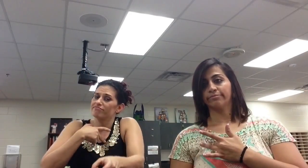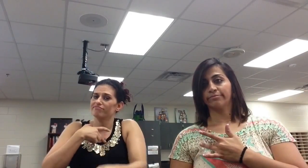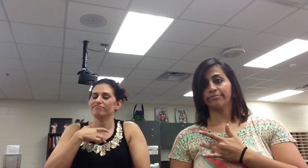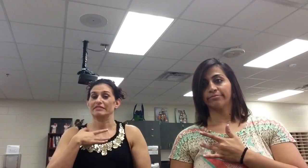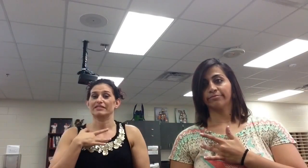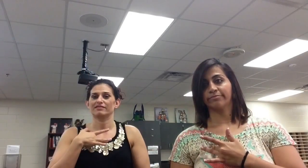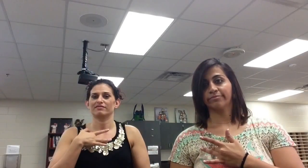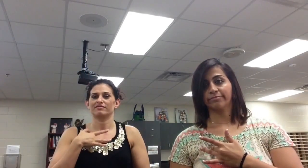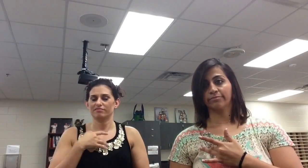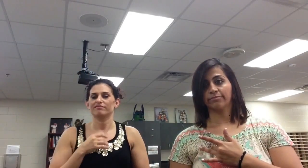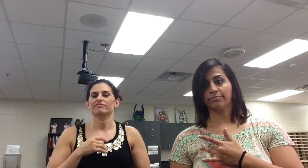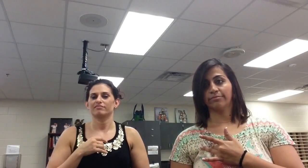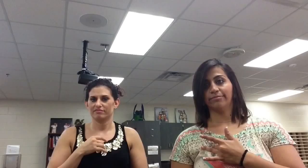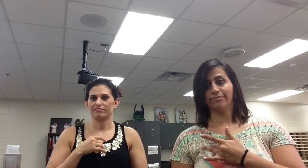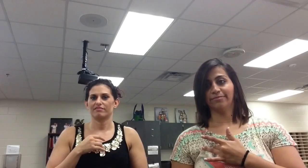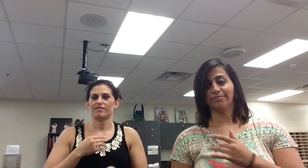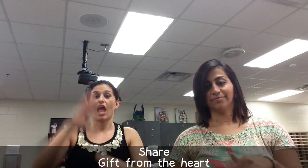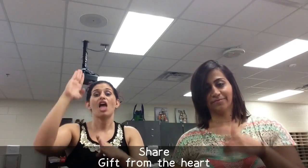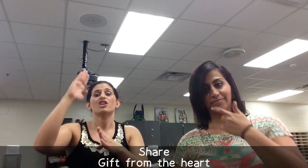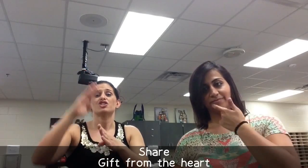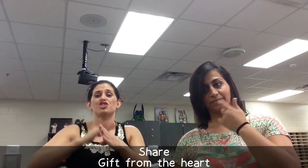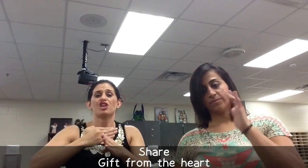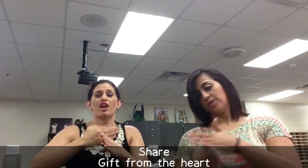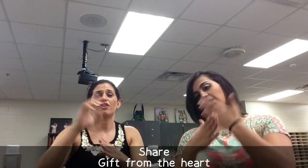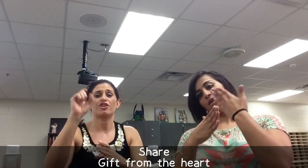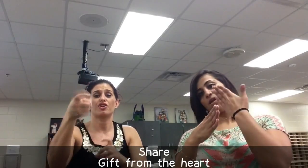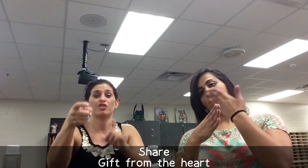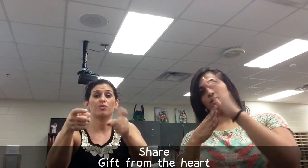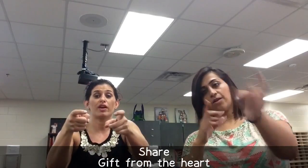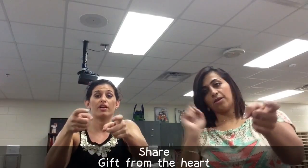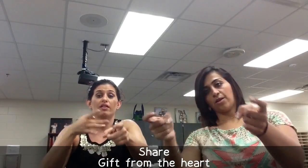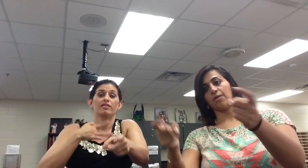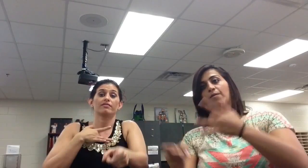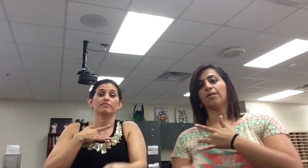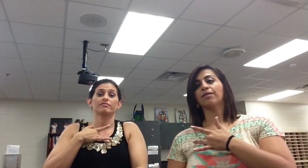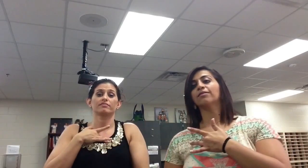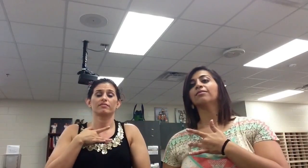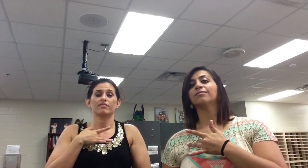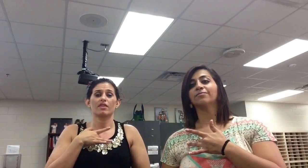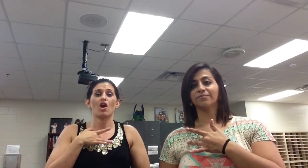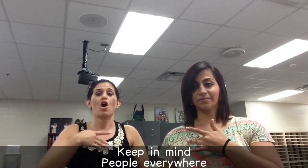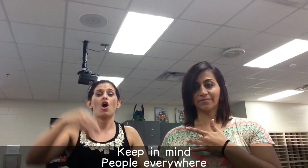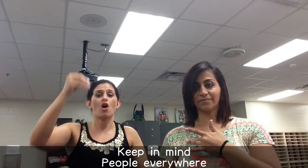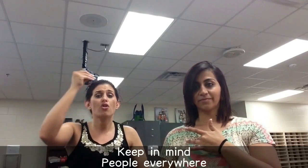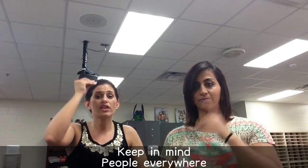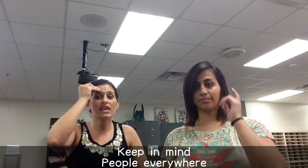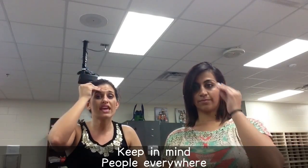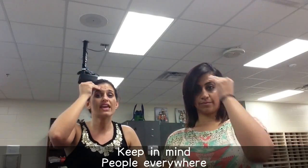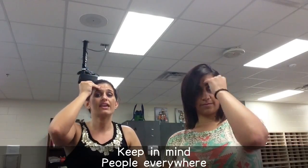your goodwill Oh share